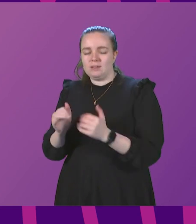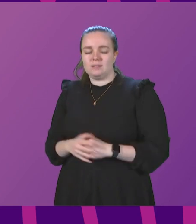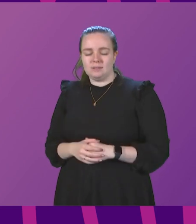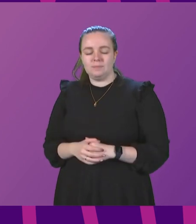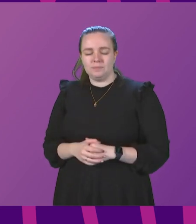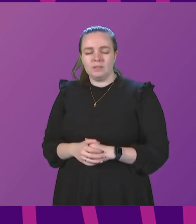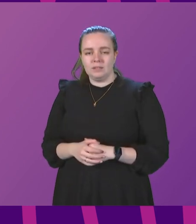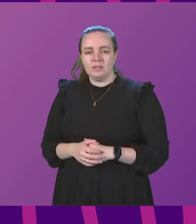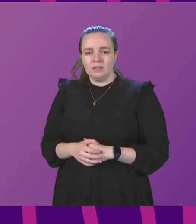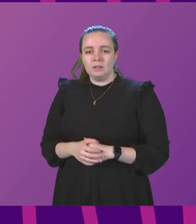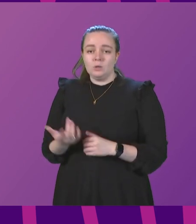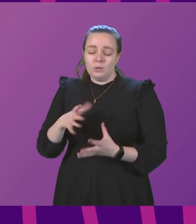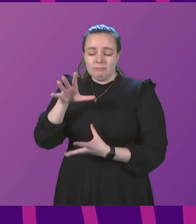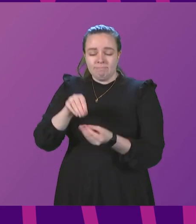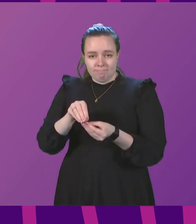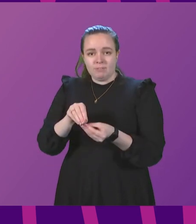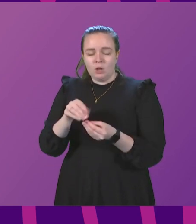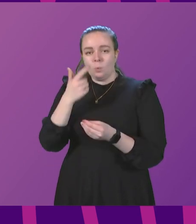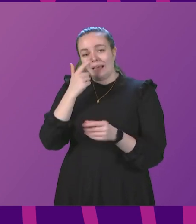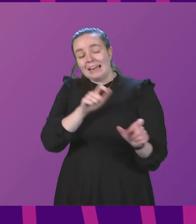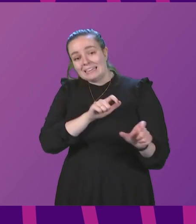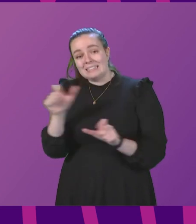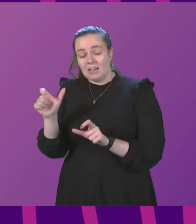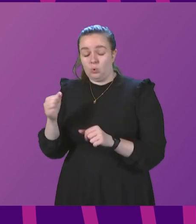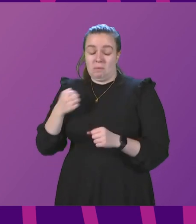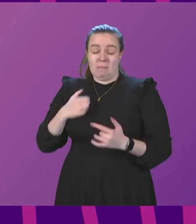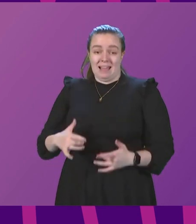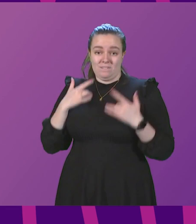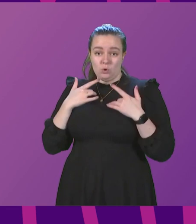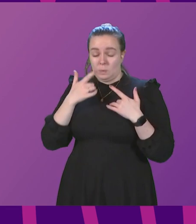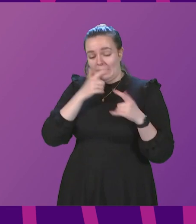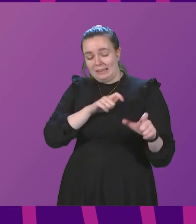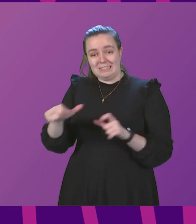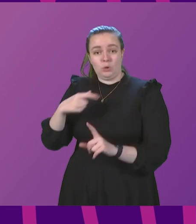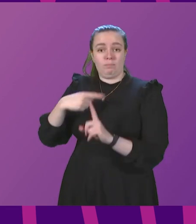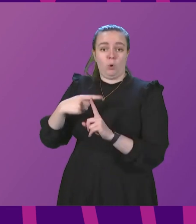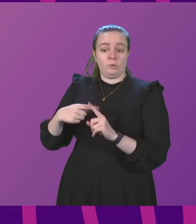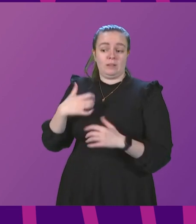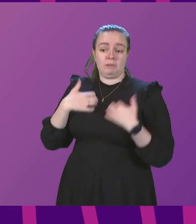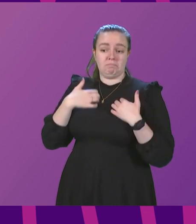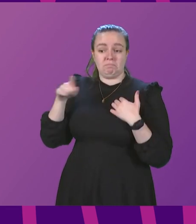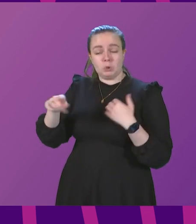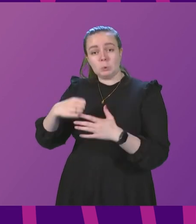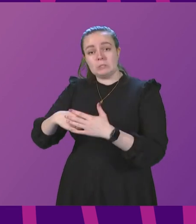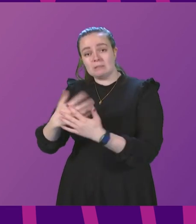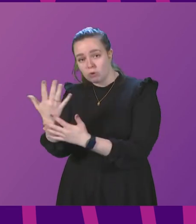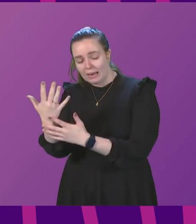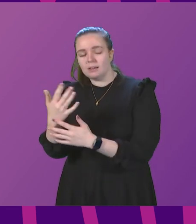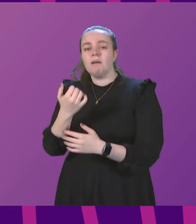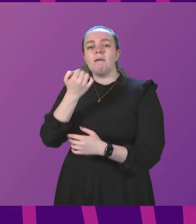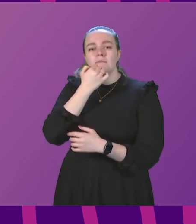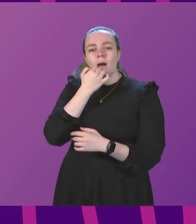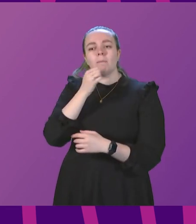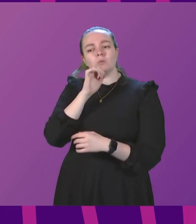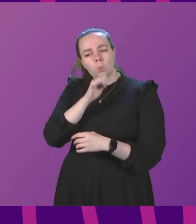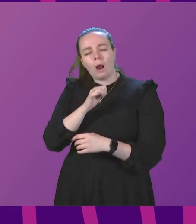Siding officer, in conclusion, we can continue, in my view, to be optimistic as we look ahead to the spring. Case levels are likely